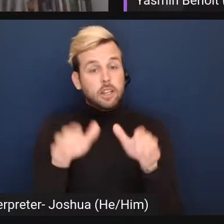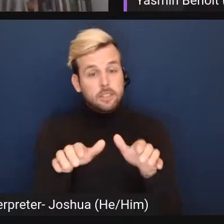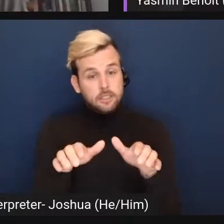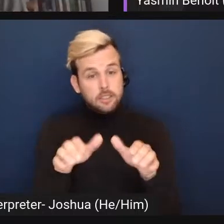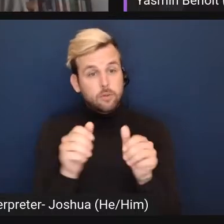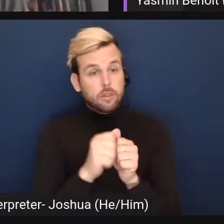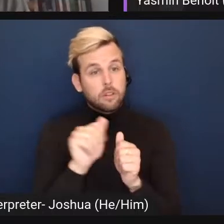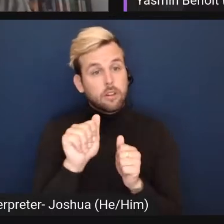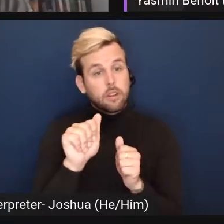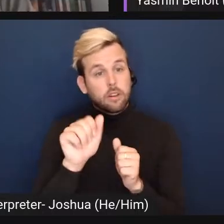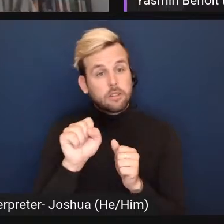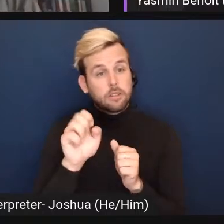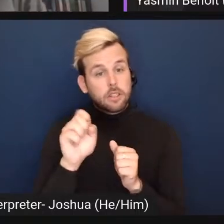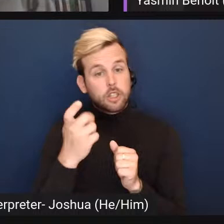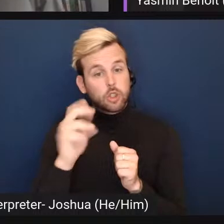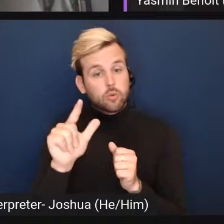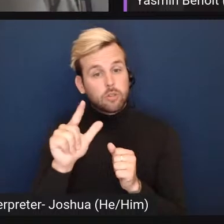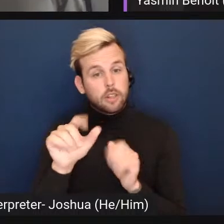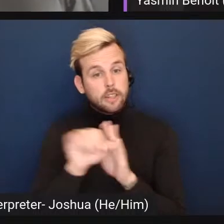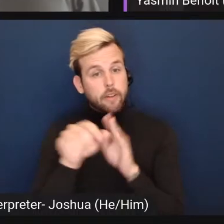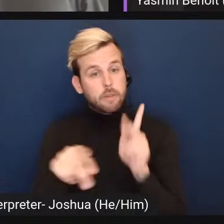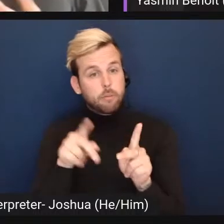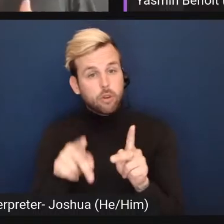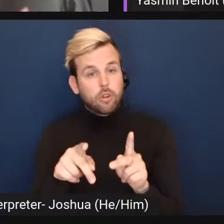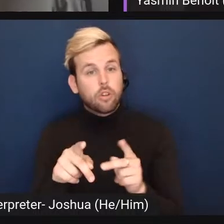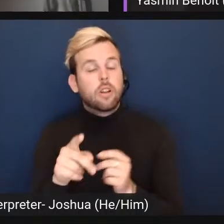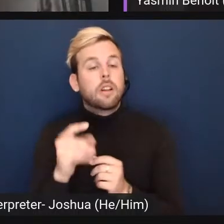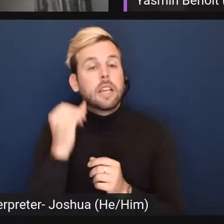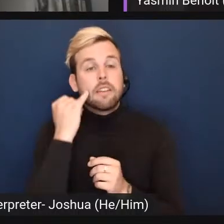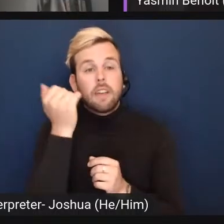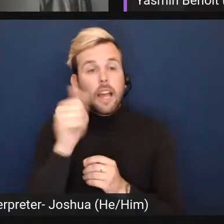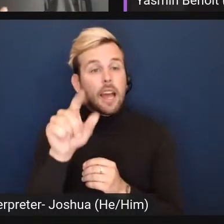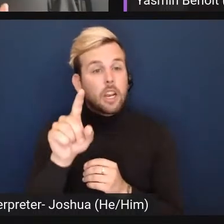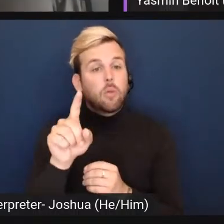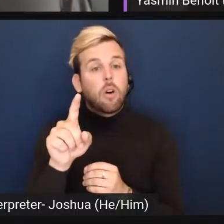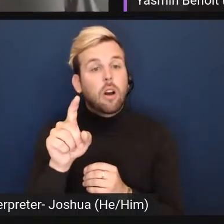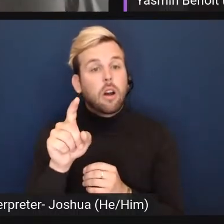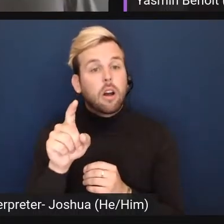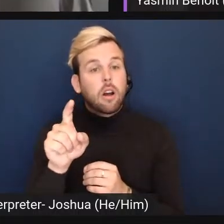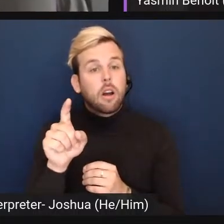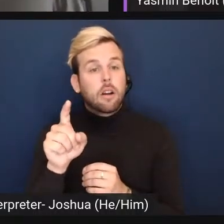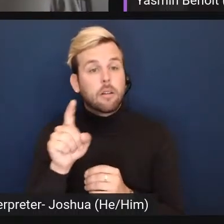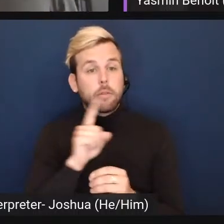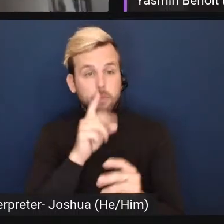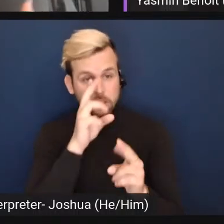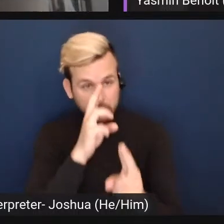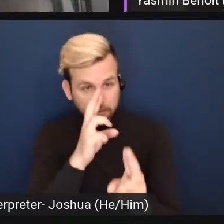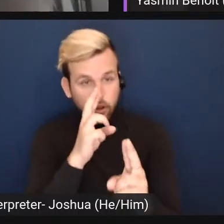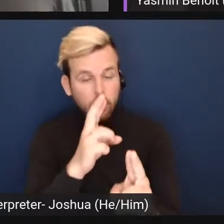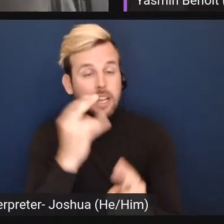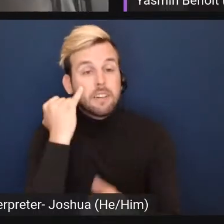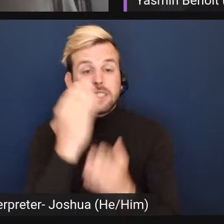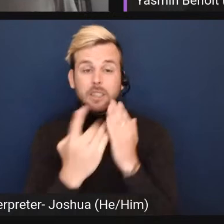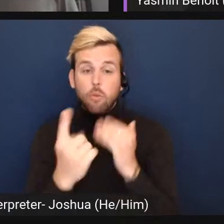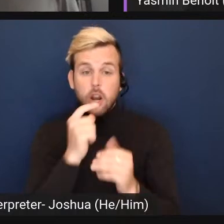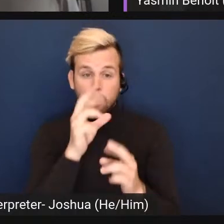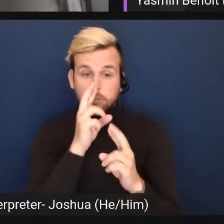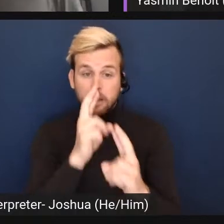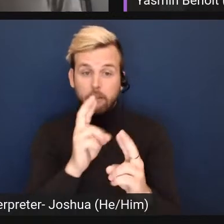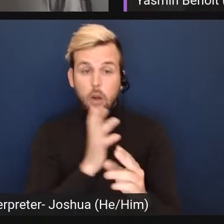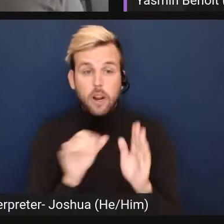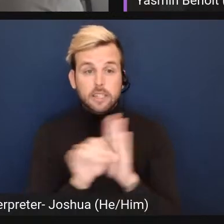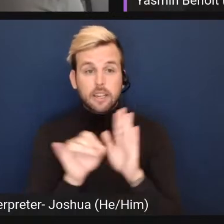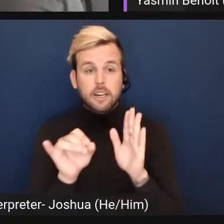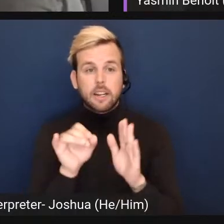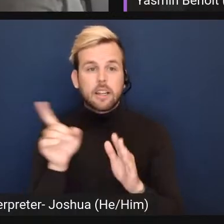asexual identified people that otherwise they wouldn't if anyone is being respectful first of all if someone's not going to be respectful of our identity